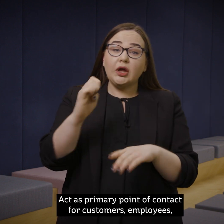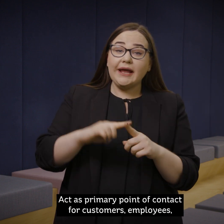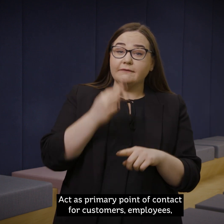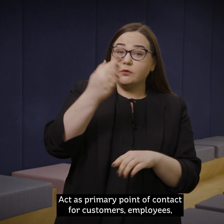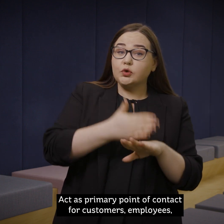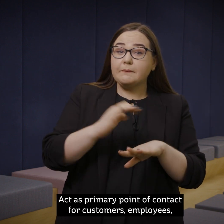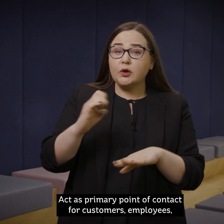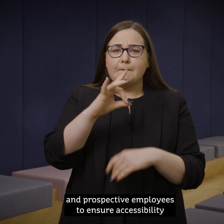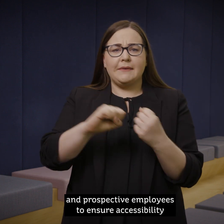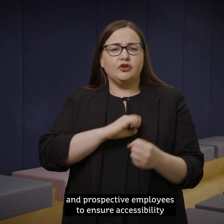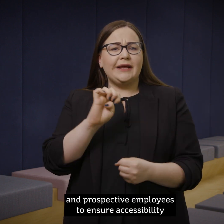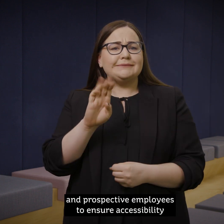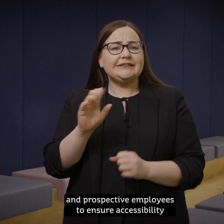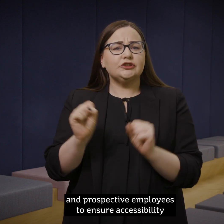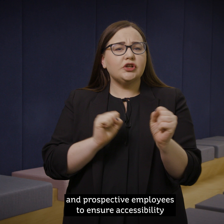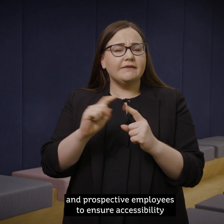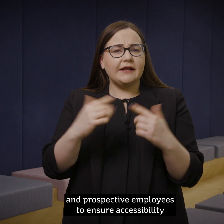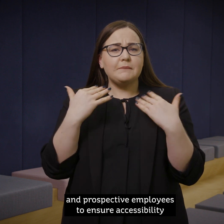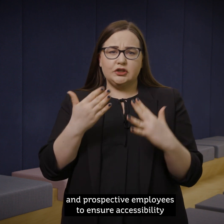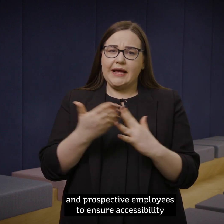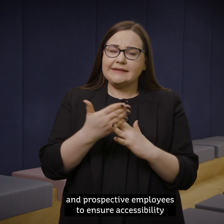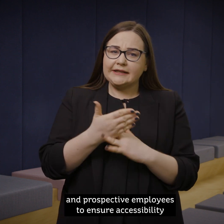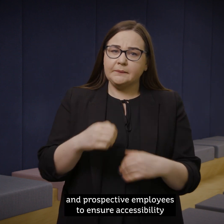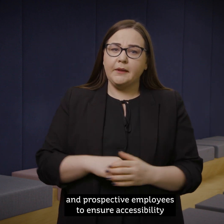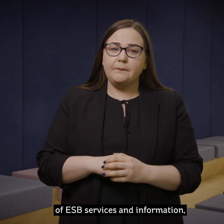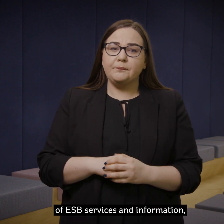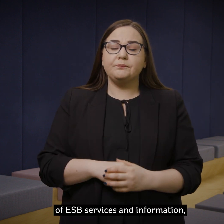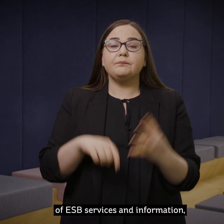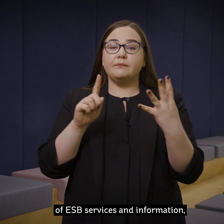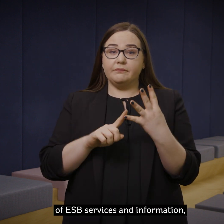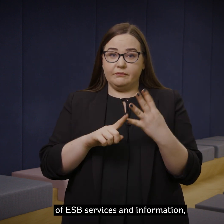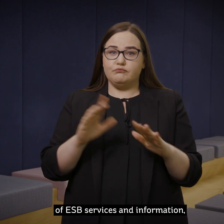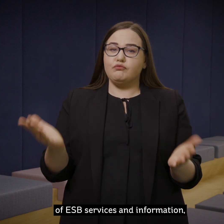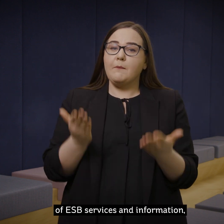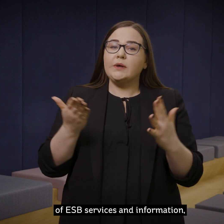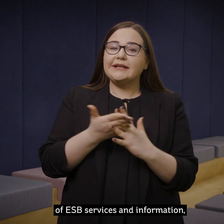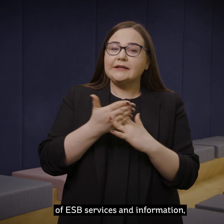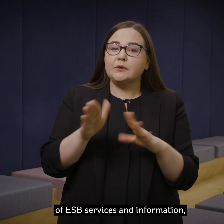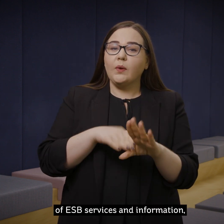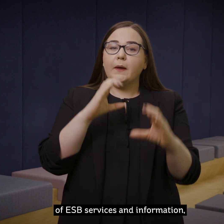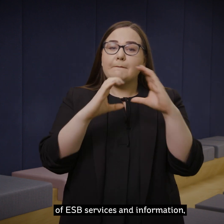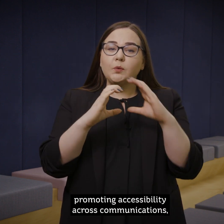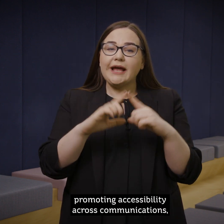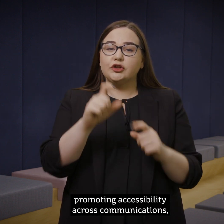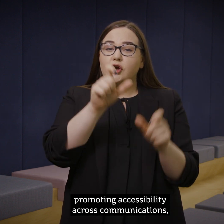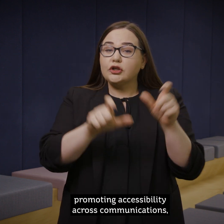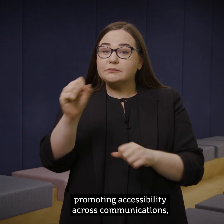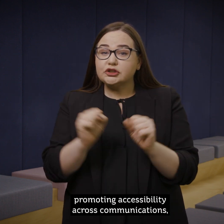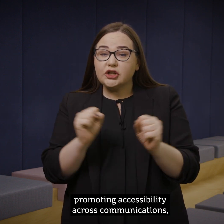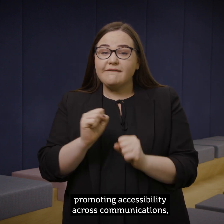employees and prospective employees to ensure accessibility of ESB services and information. Promoting accessibility across